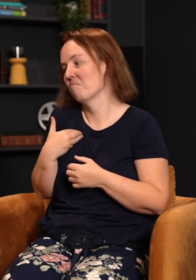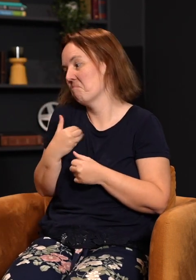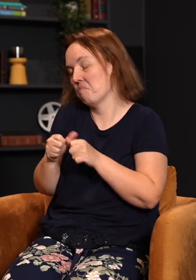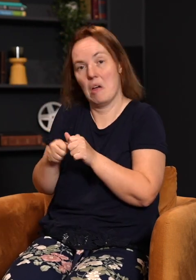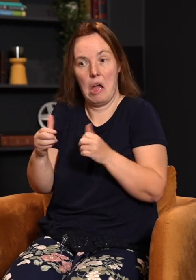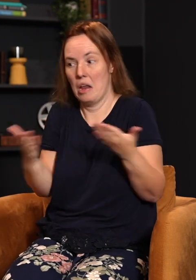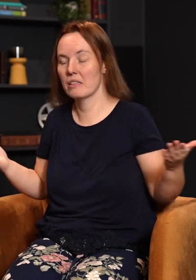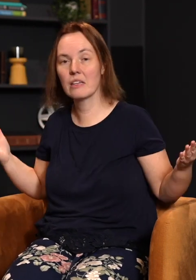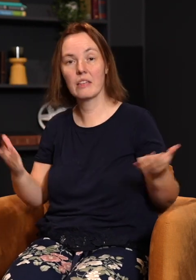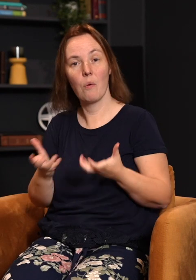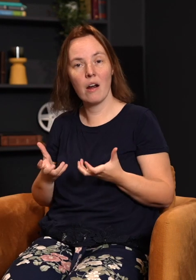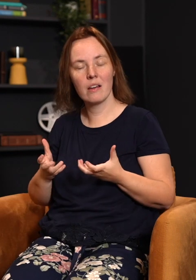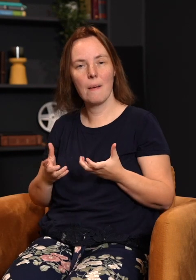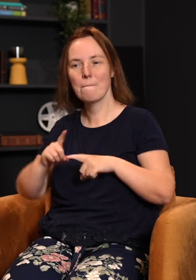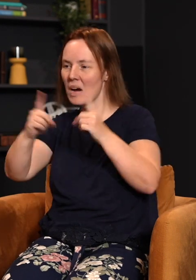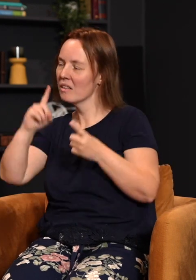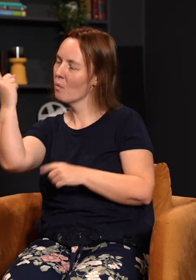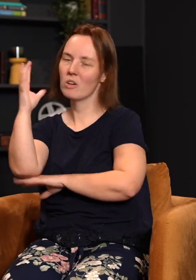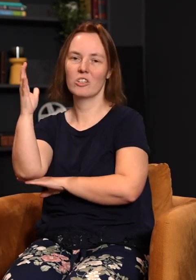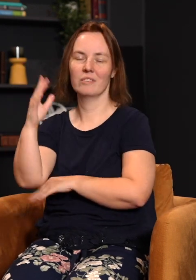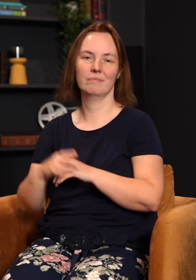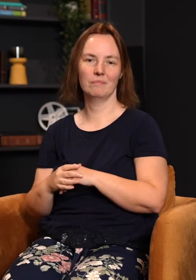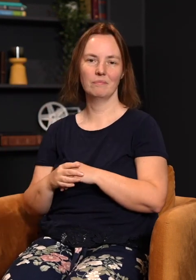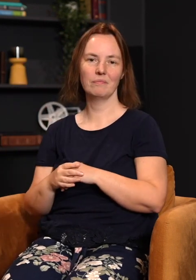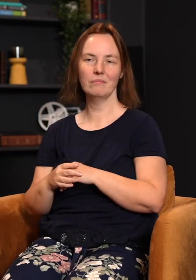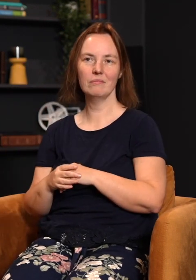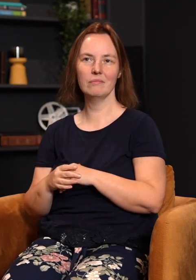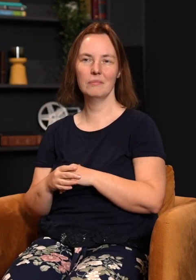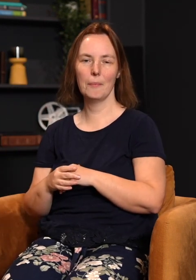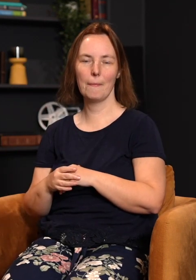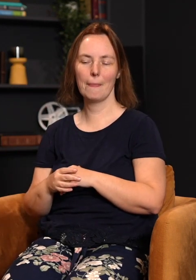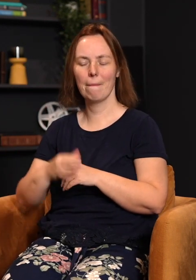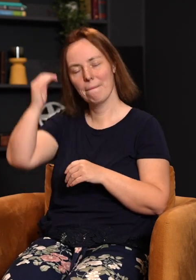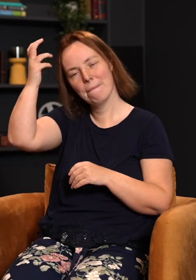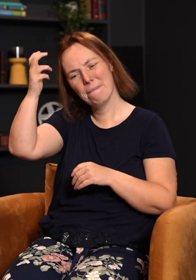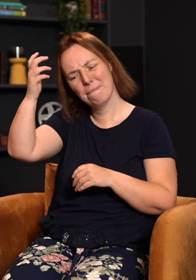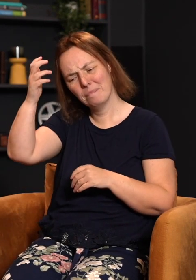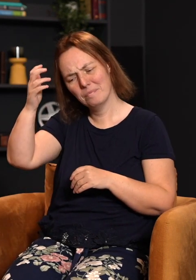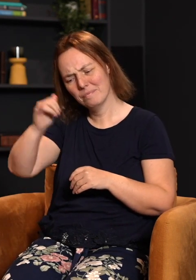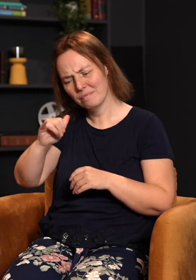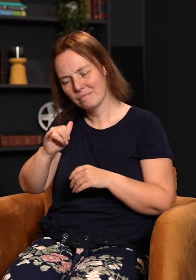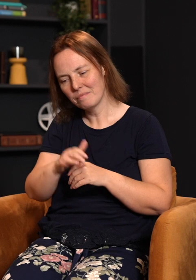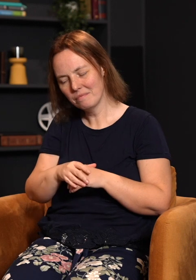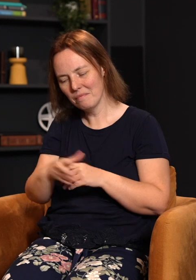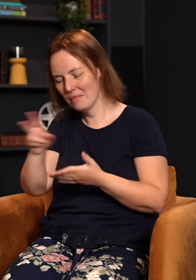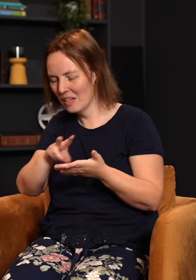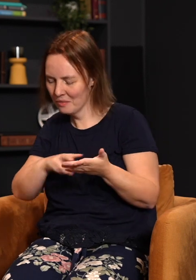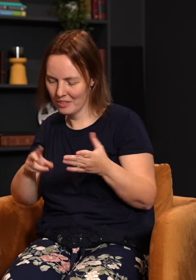want except for that one tree. So he convinces them that God was holding something back. And we can think that as well. We can read that story and think,